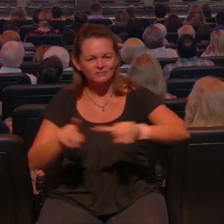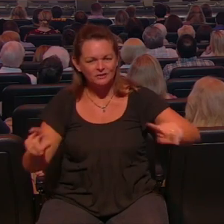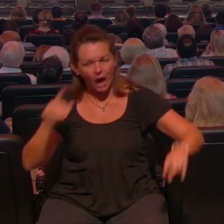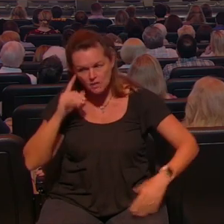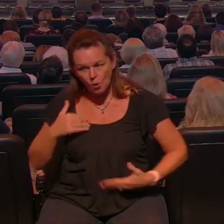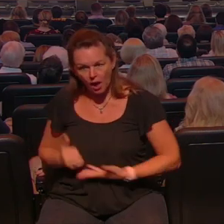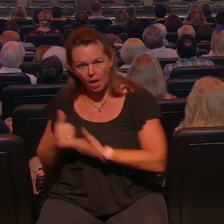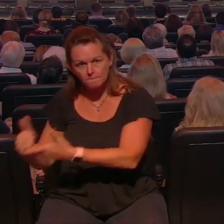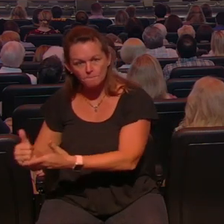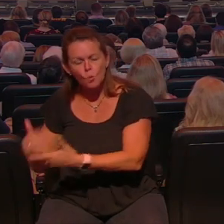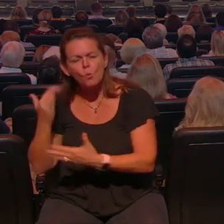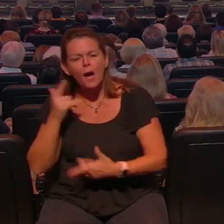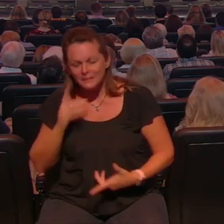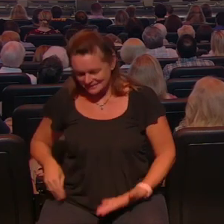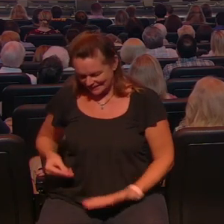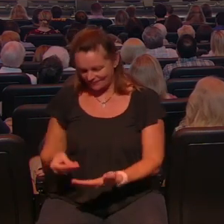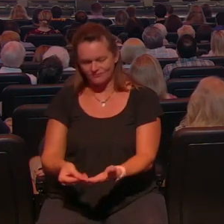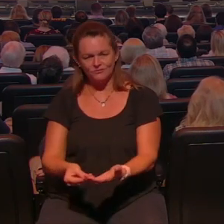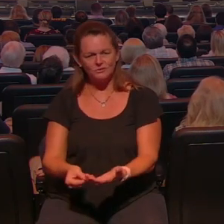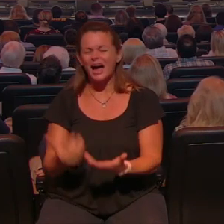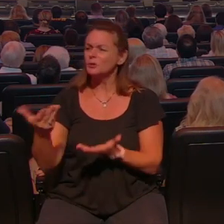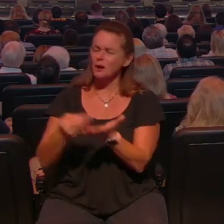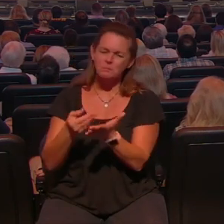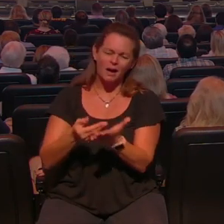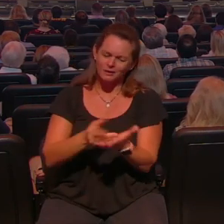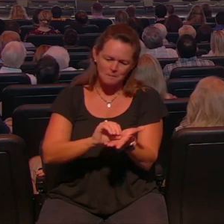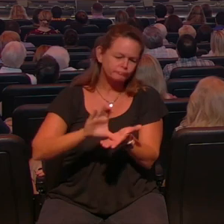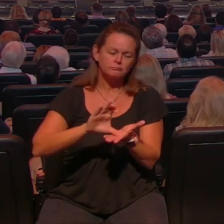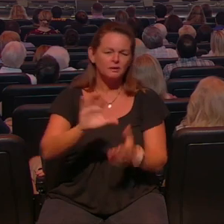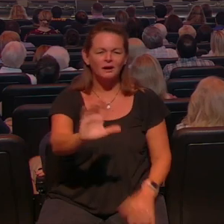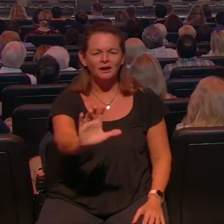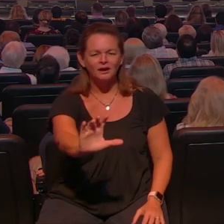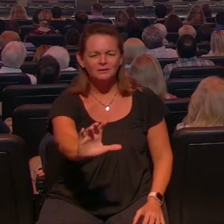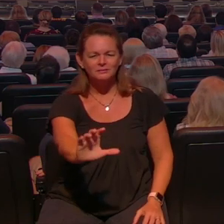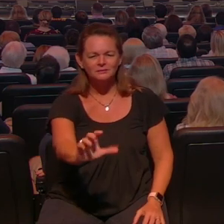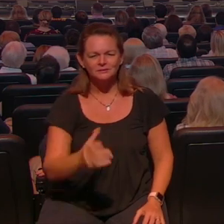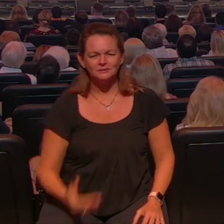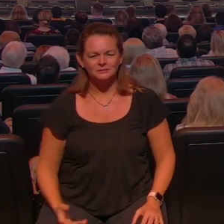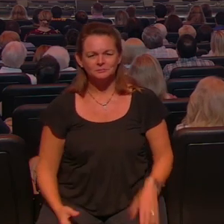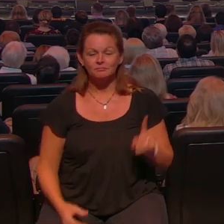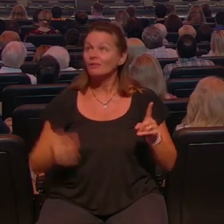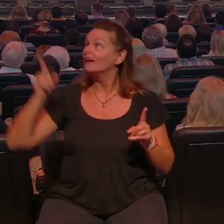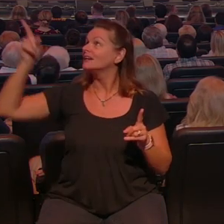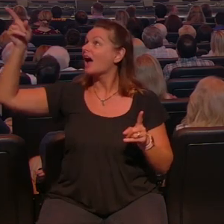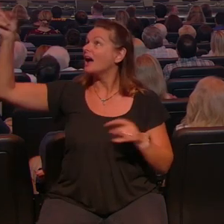I'm not preaching on giving to get more money in the church because you don't provide for the church God provides for the church